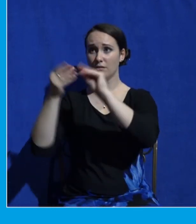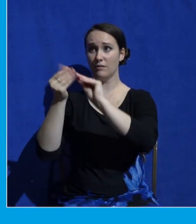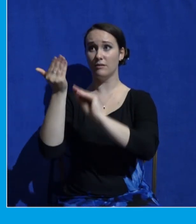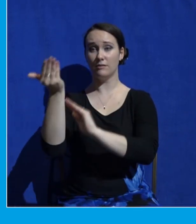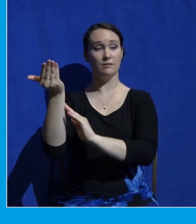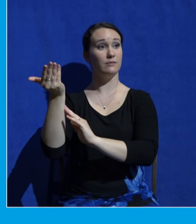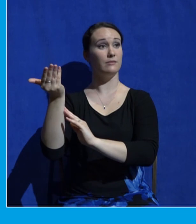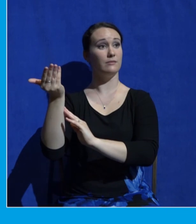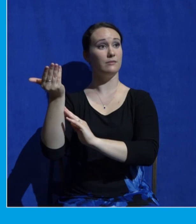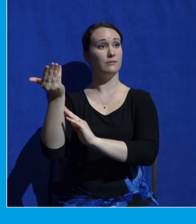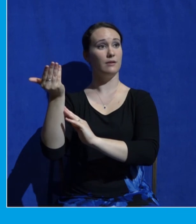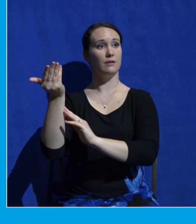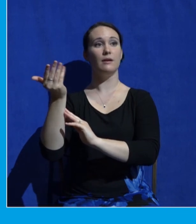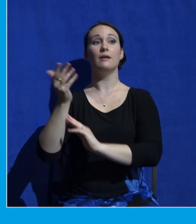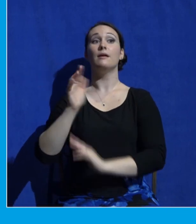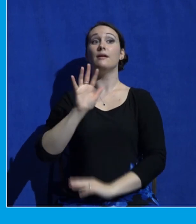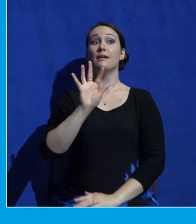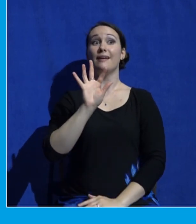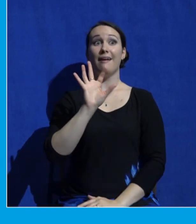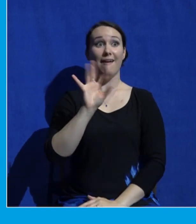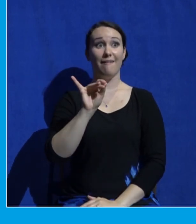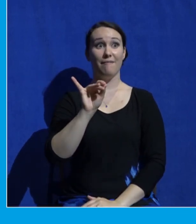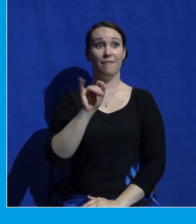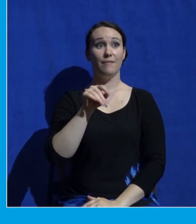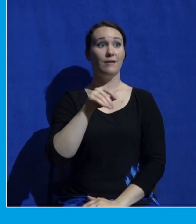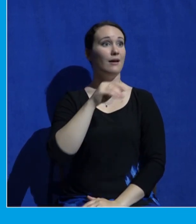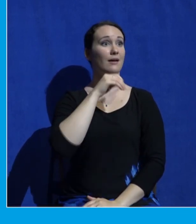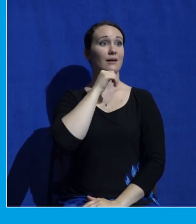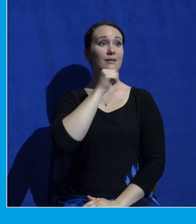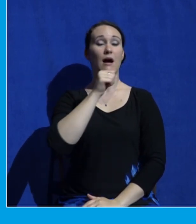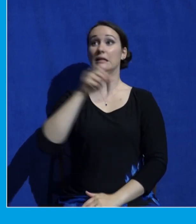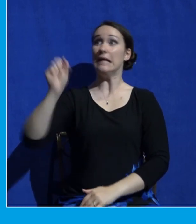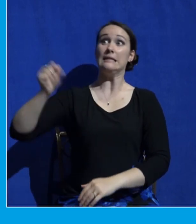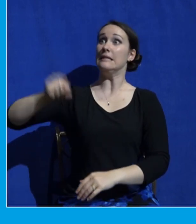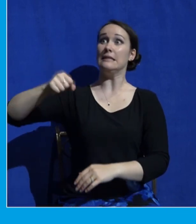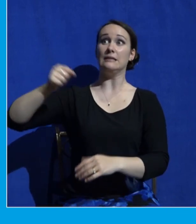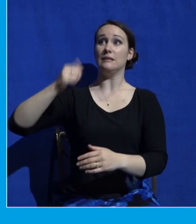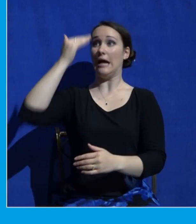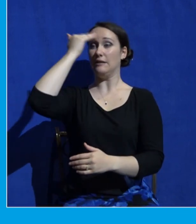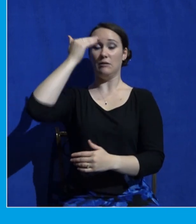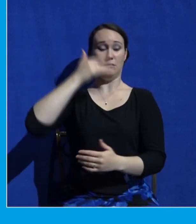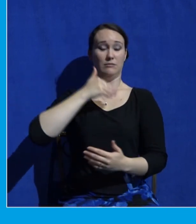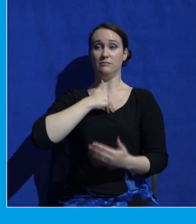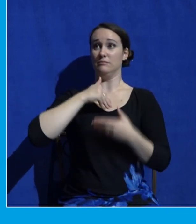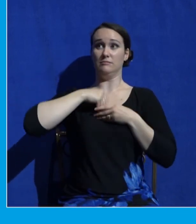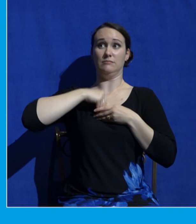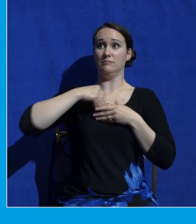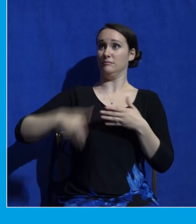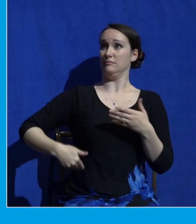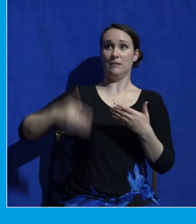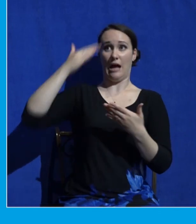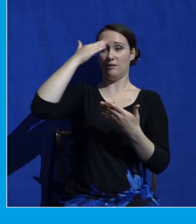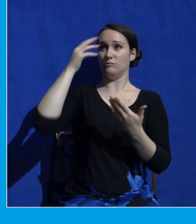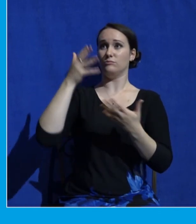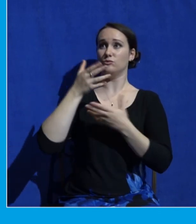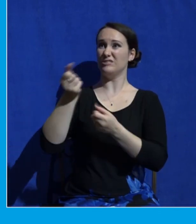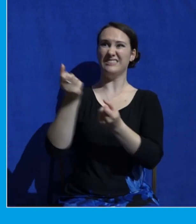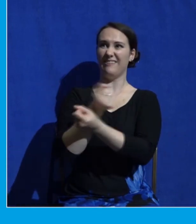if the answer to that question is not a resounding yes in your heart yes I know I've seen I've trusted in Jesus in this way I invite you God has